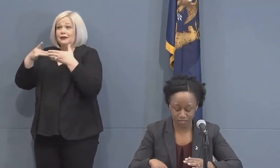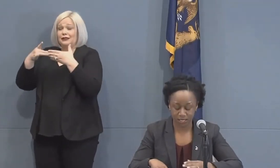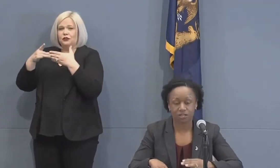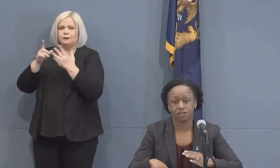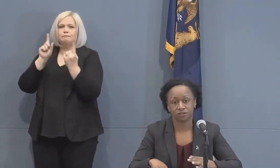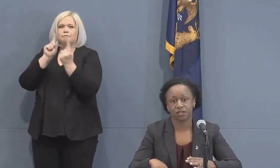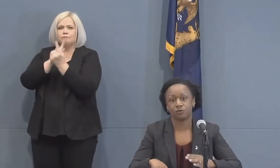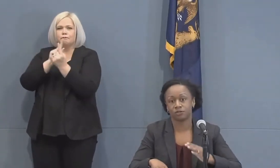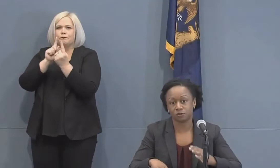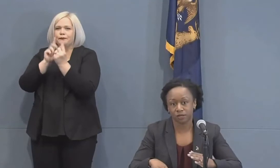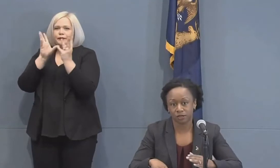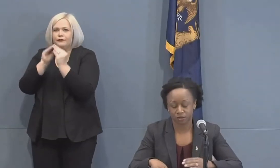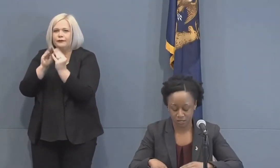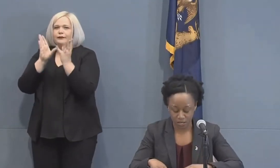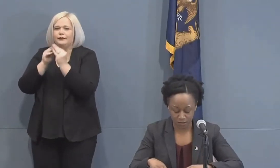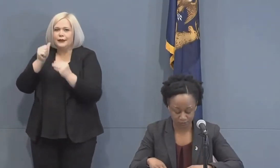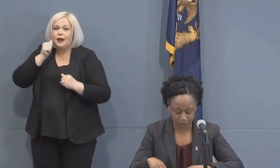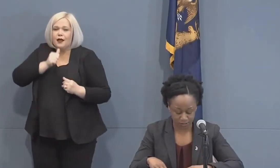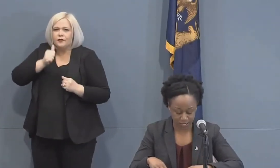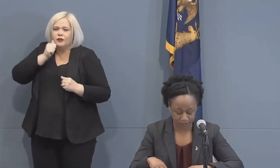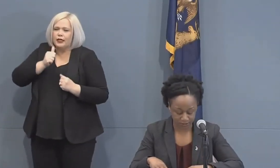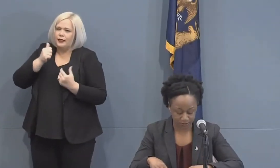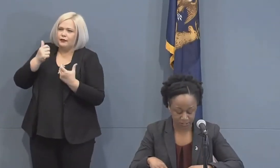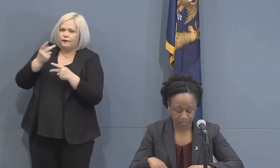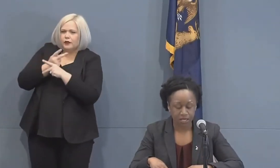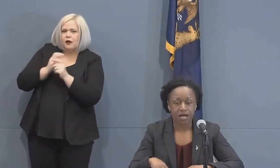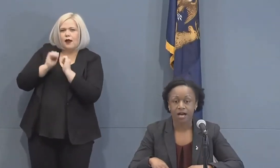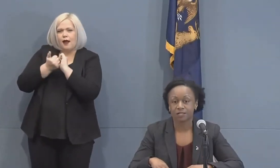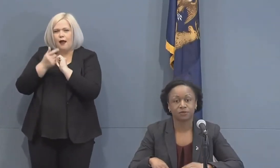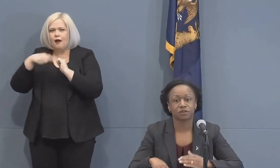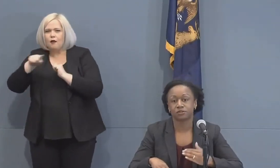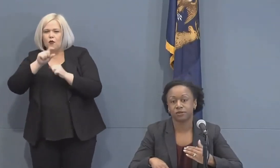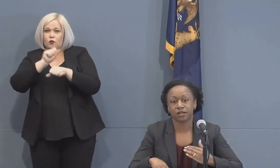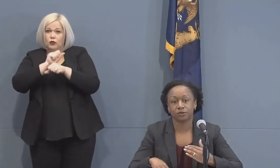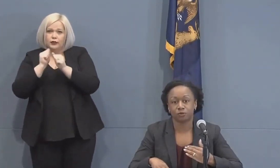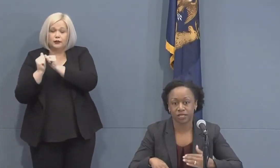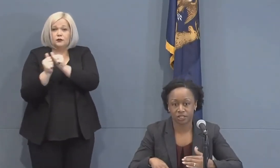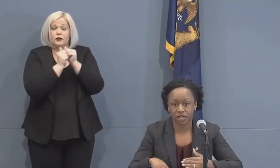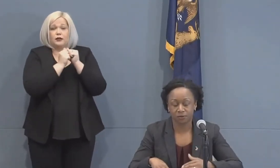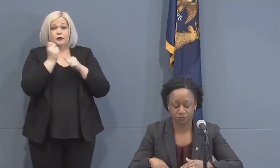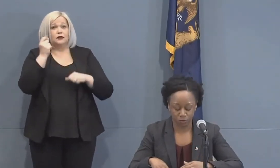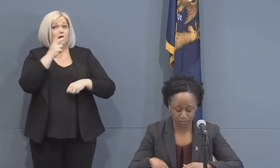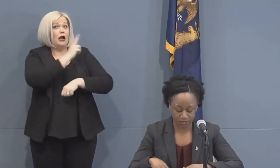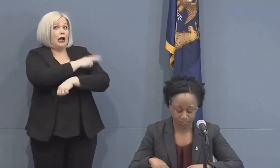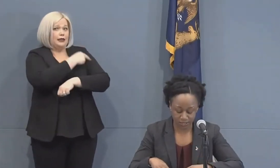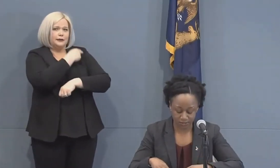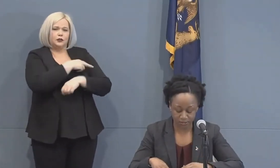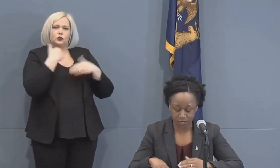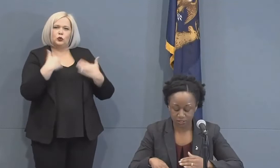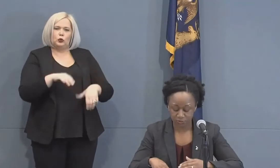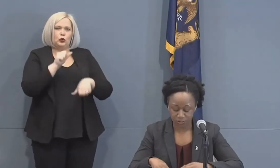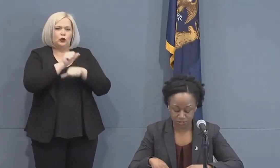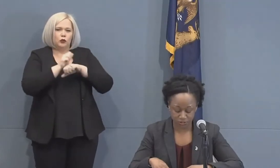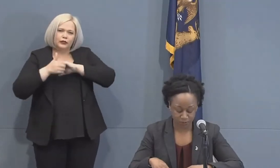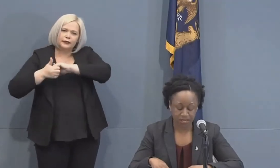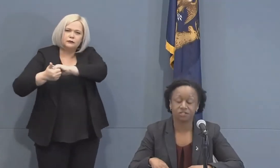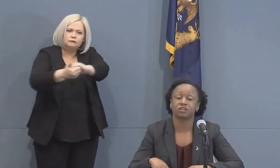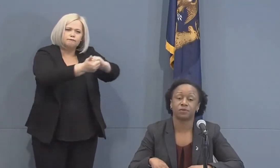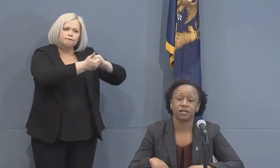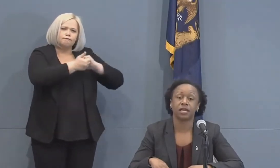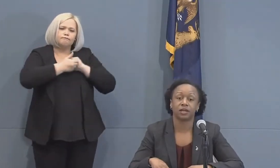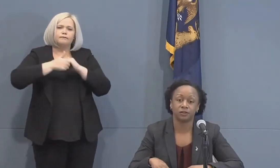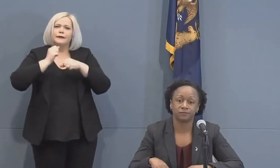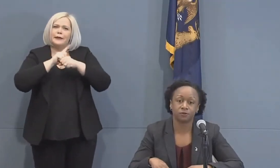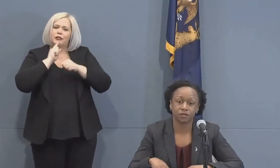every day to understand what's going on on the front lines. Hospitals are doing a great job of working together to ensure that